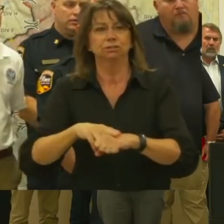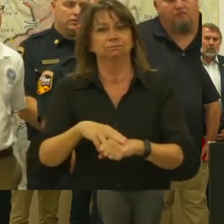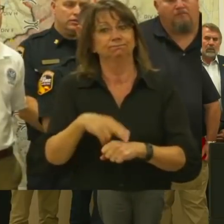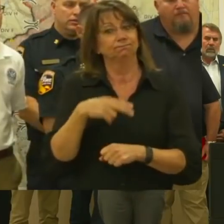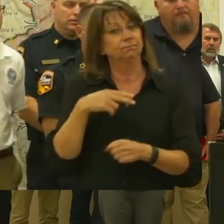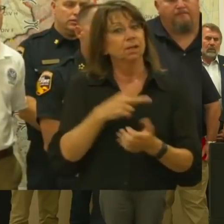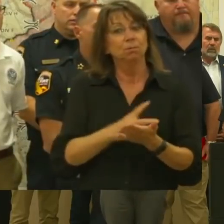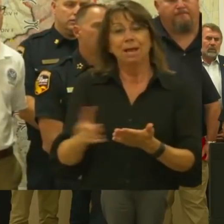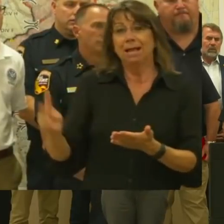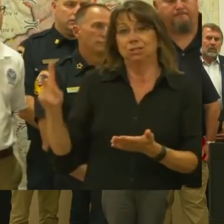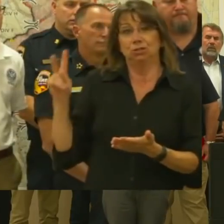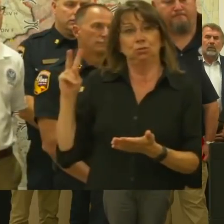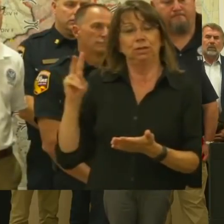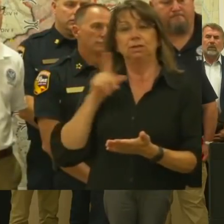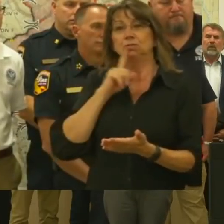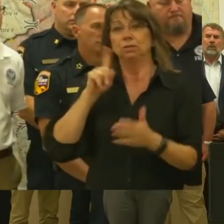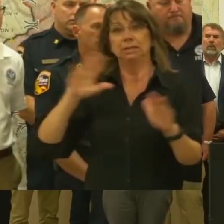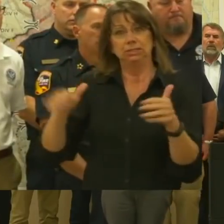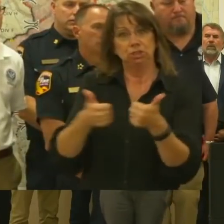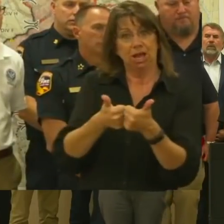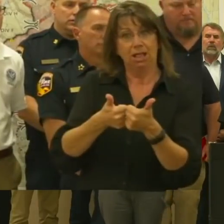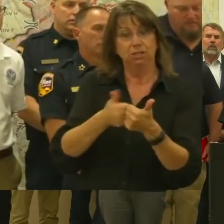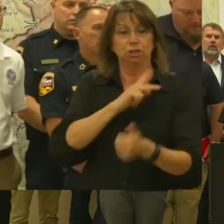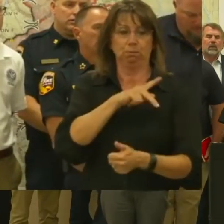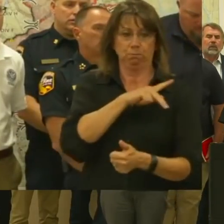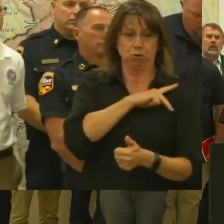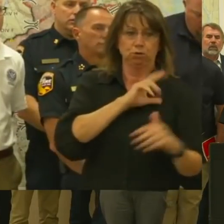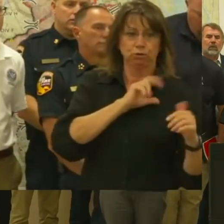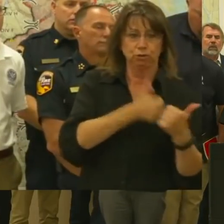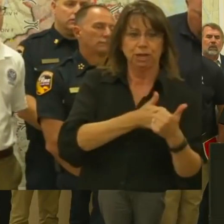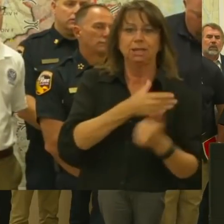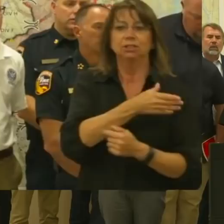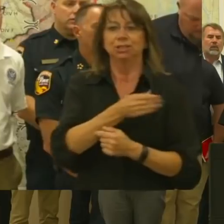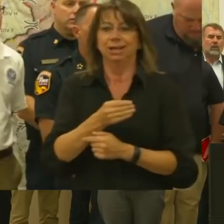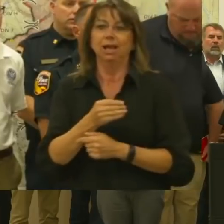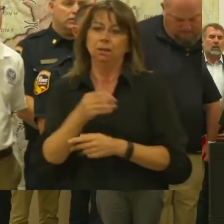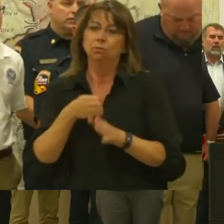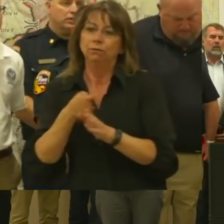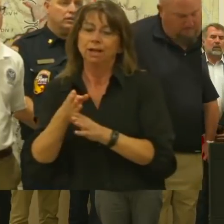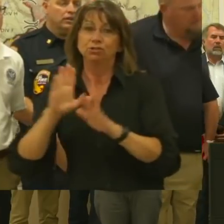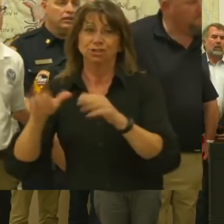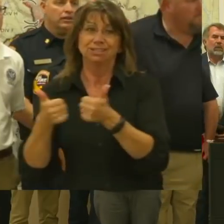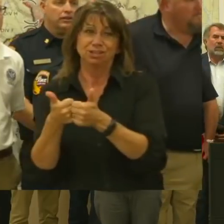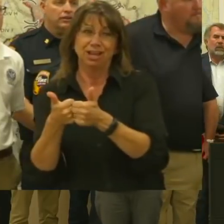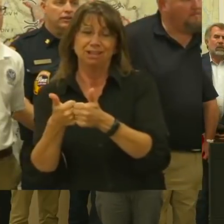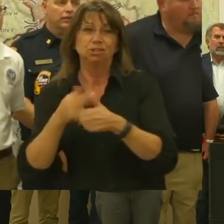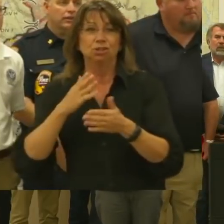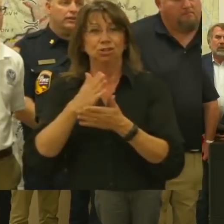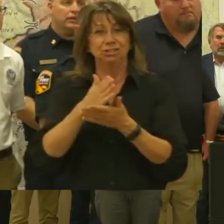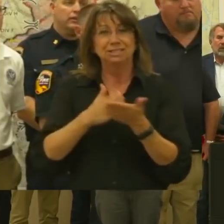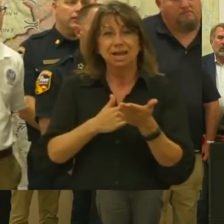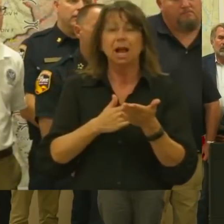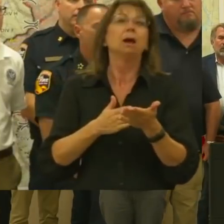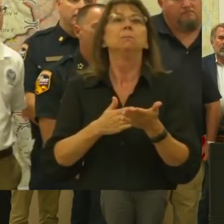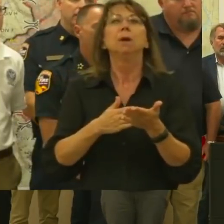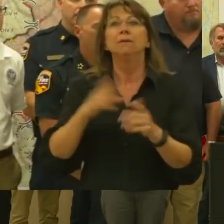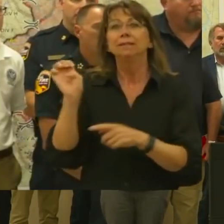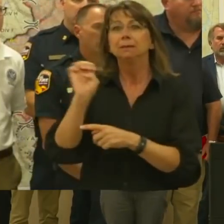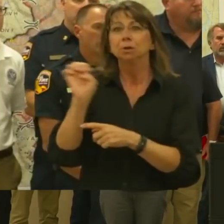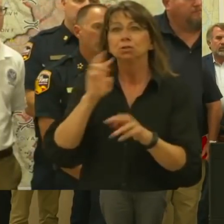challenging, both personally and professionally, for some of the first responders. Just to give you one example,